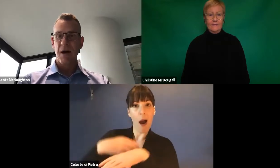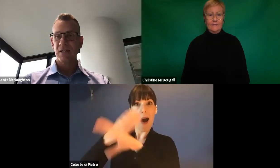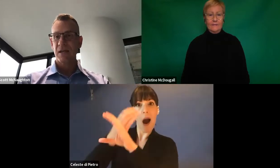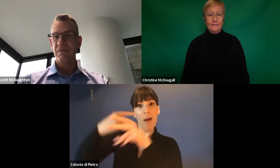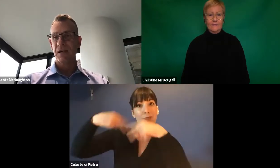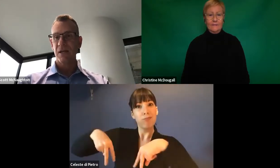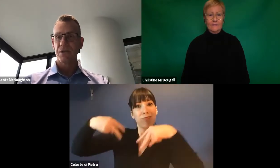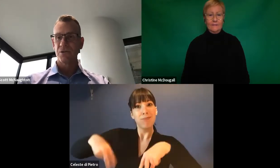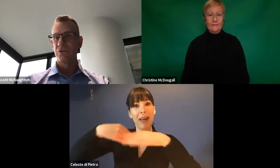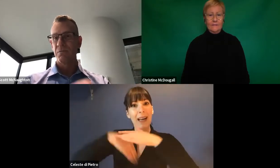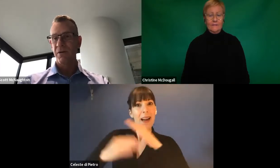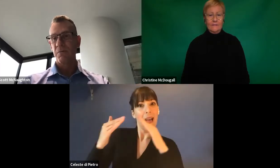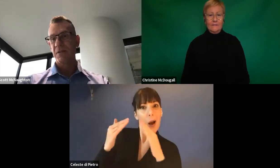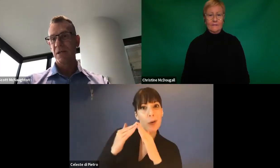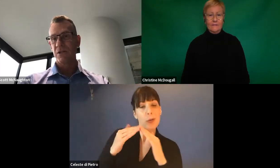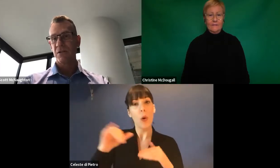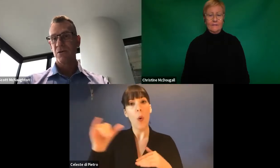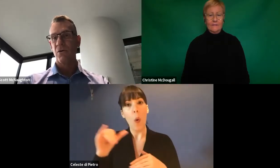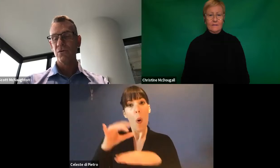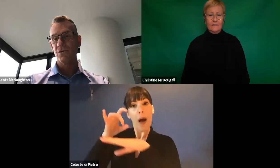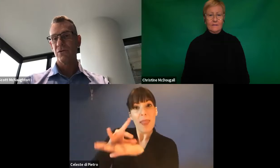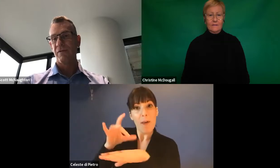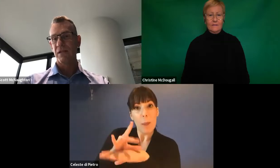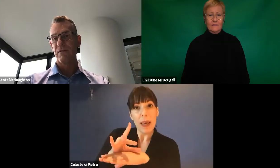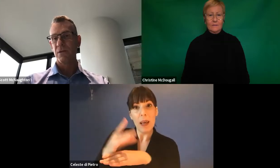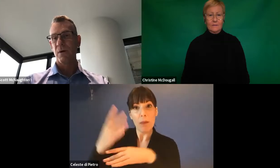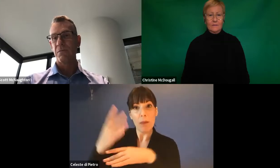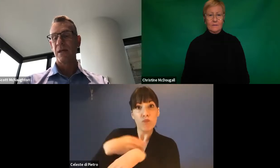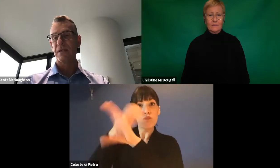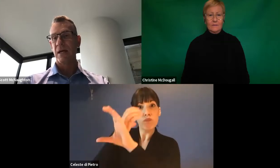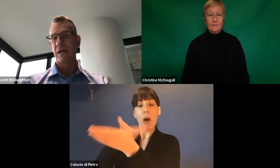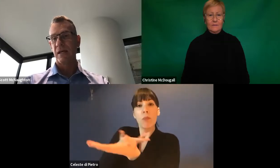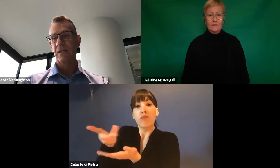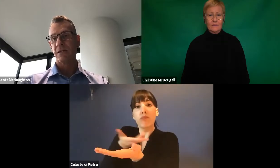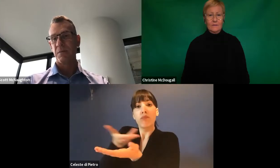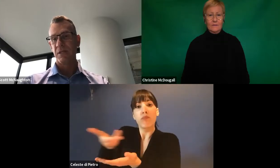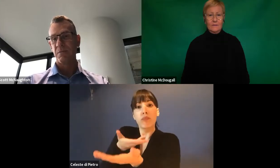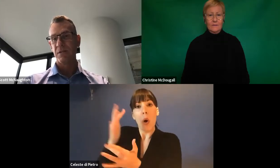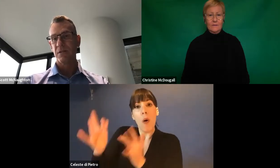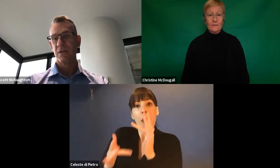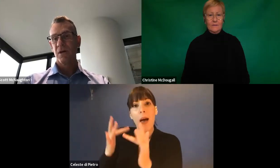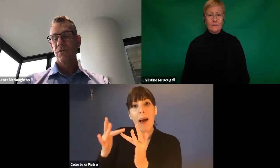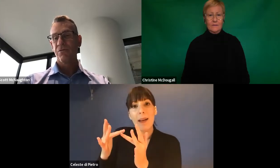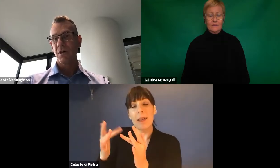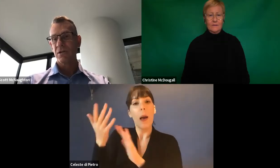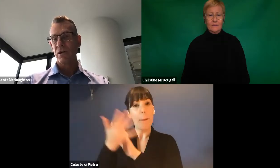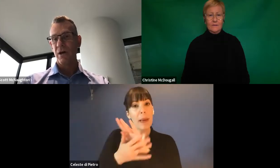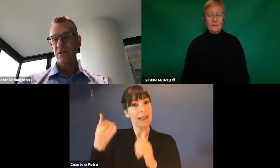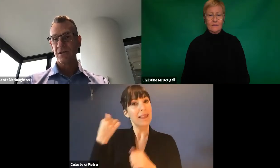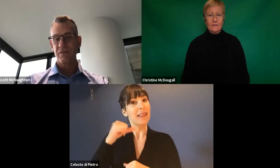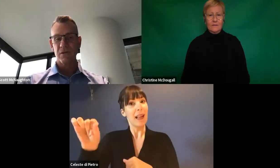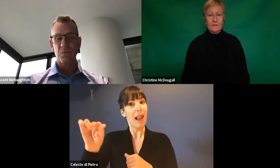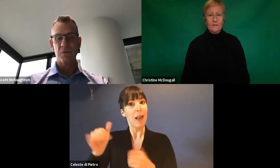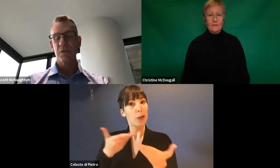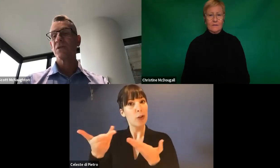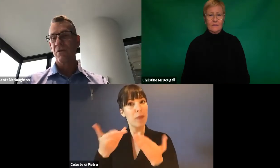via smart TVs, Zoom therapy sessions, all sorts of activities where they're staying connected to participants through those online